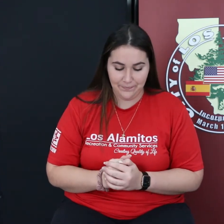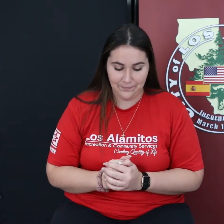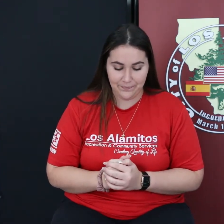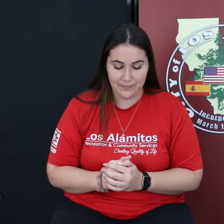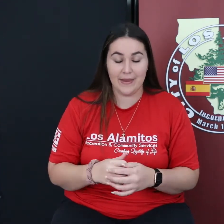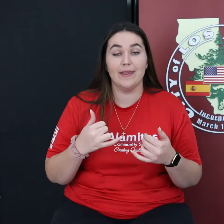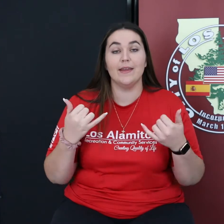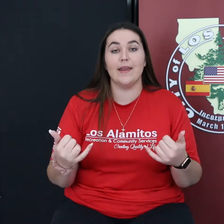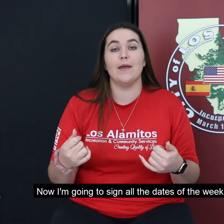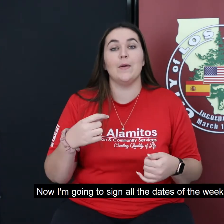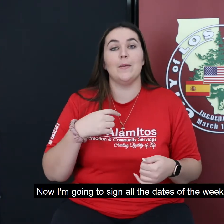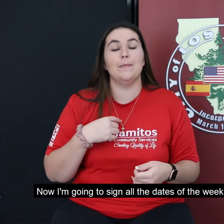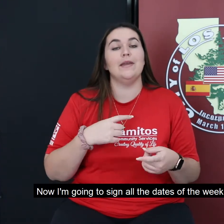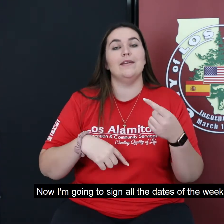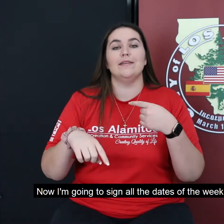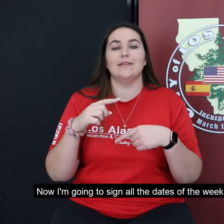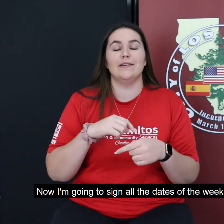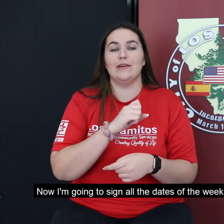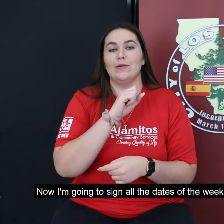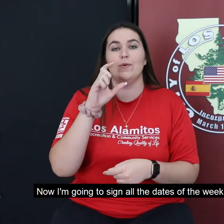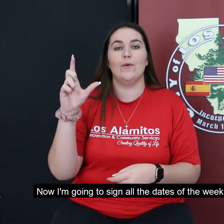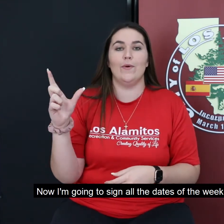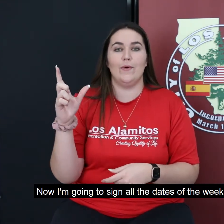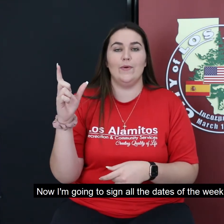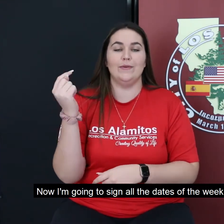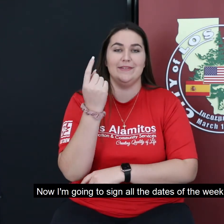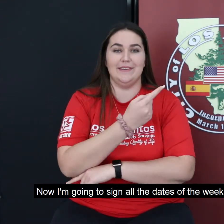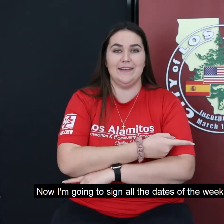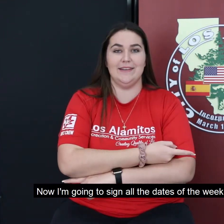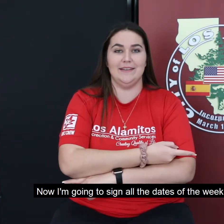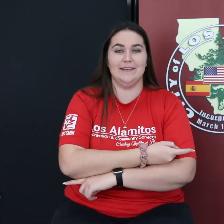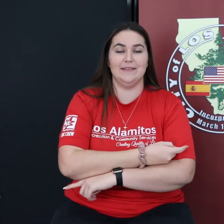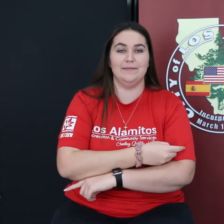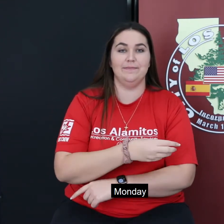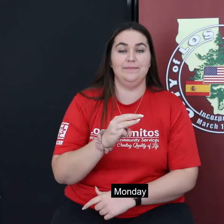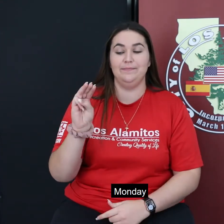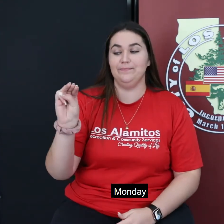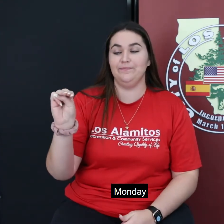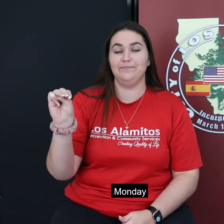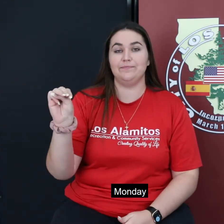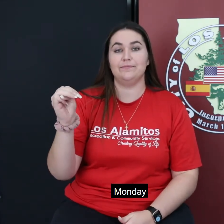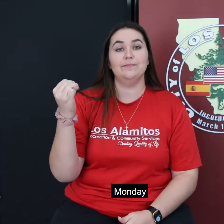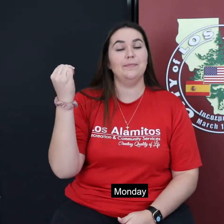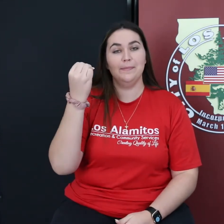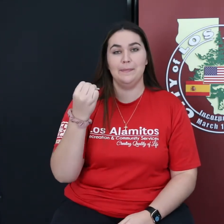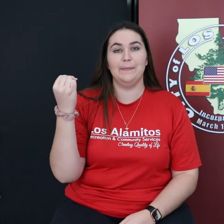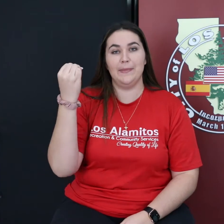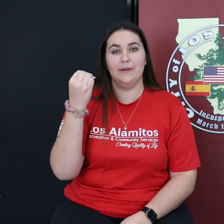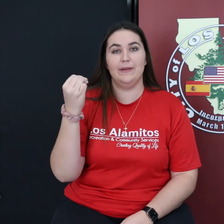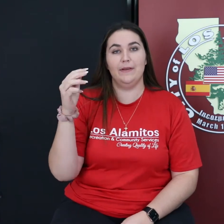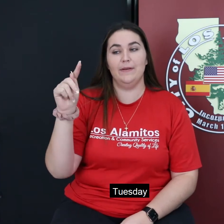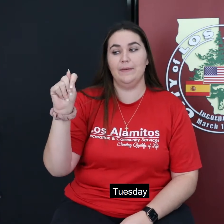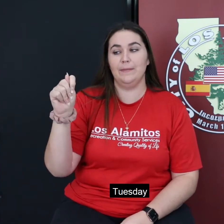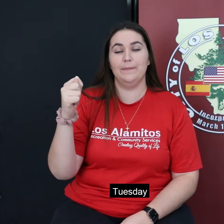Now, I'm going to sign all the days of the week. Monday, Tuesday,